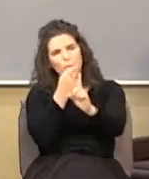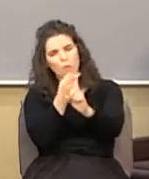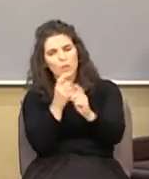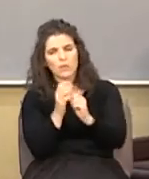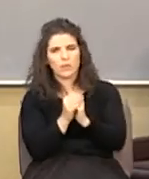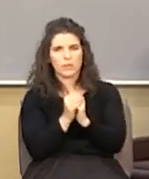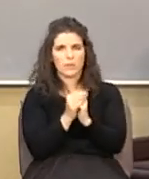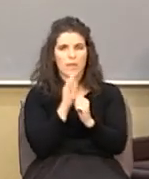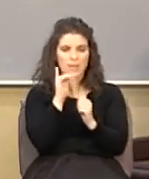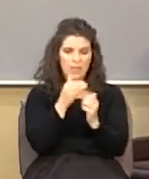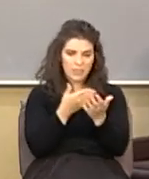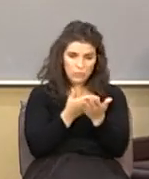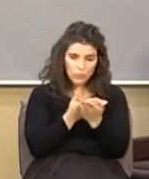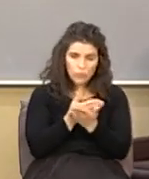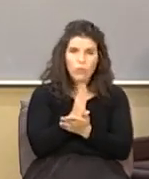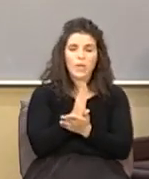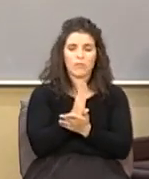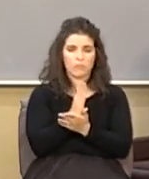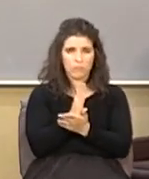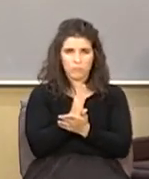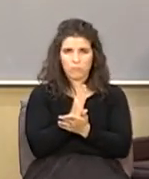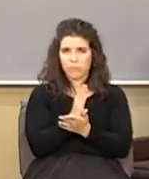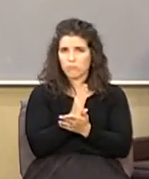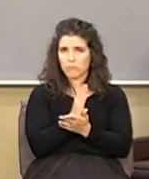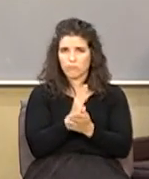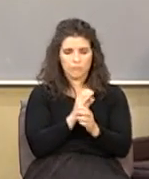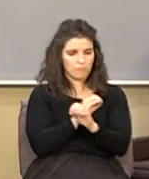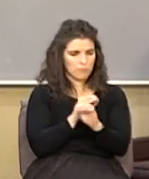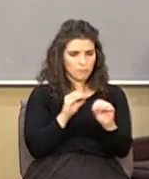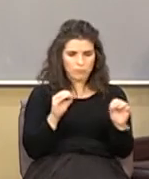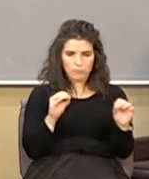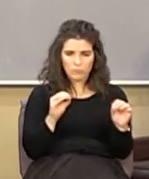that's a right thing to do there's no